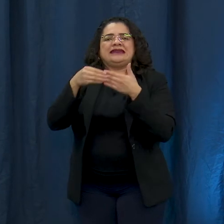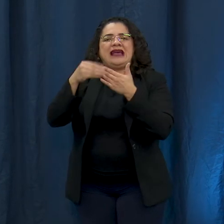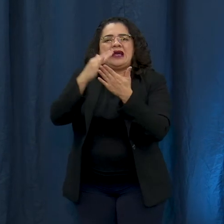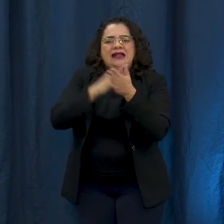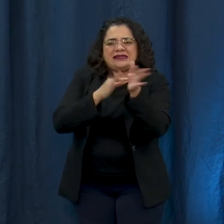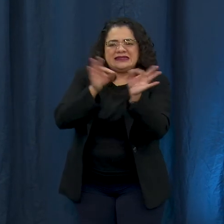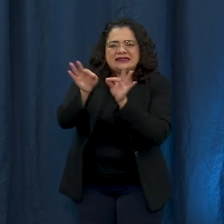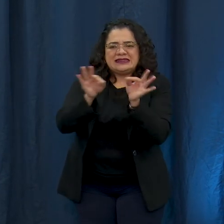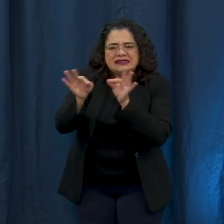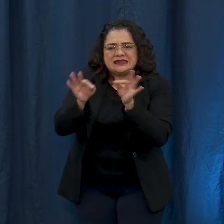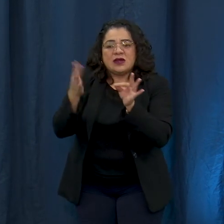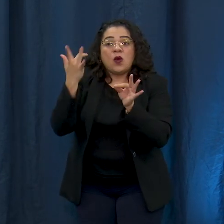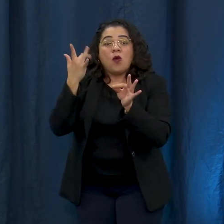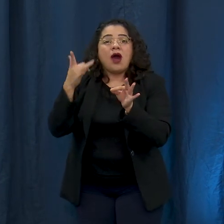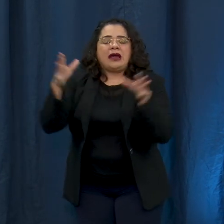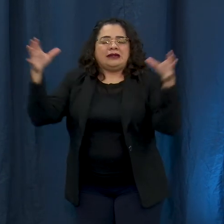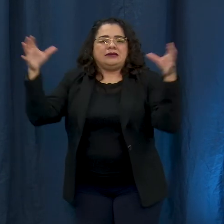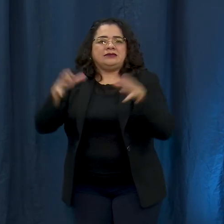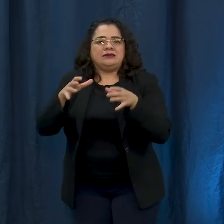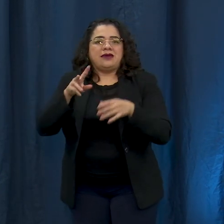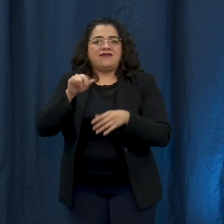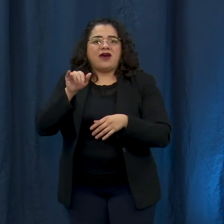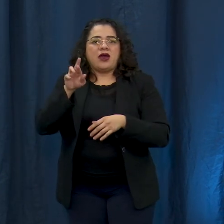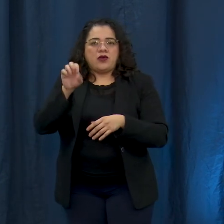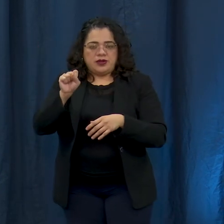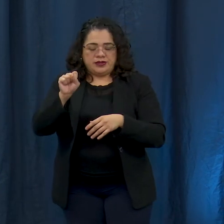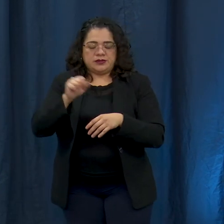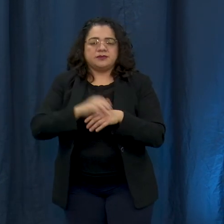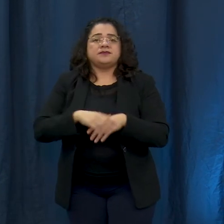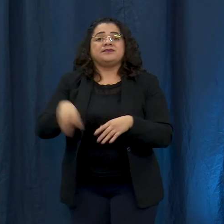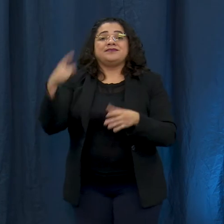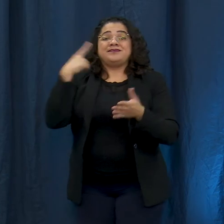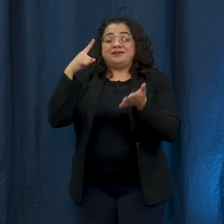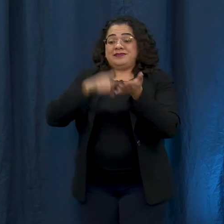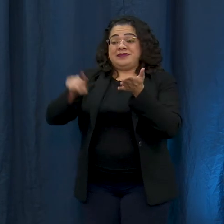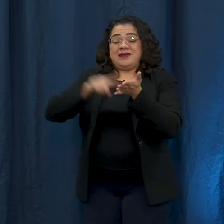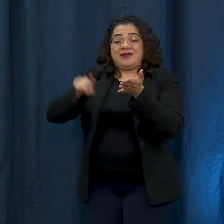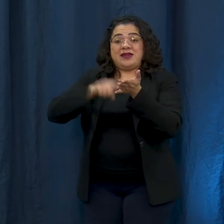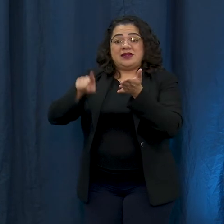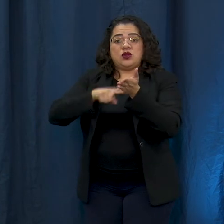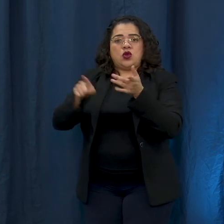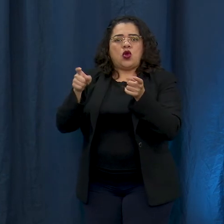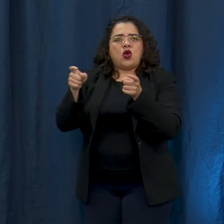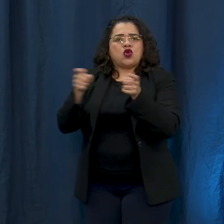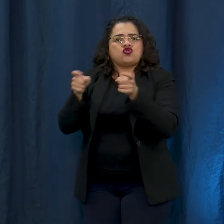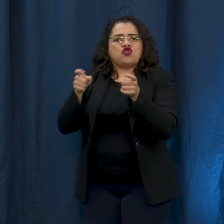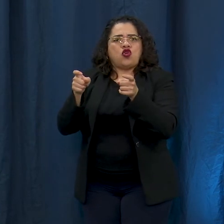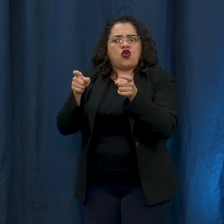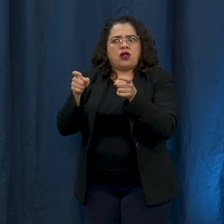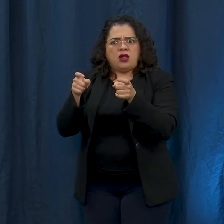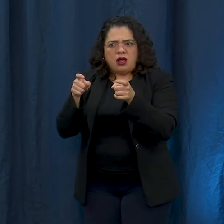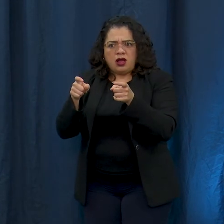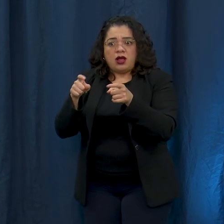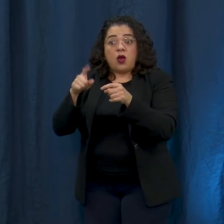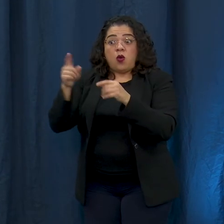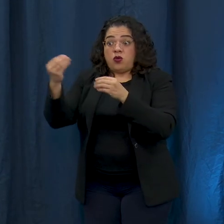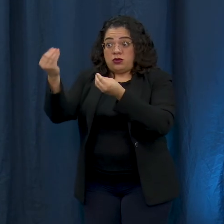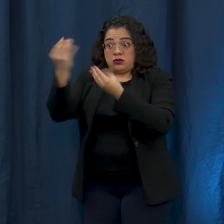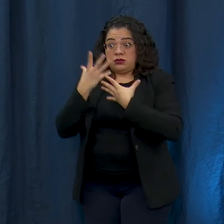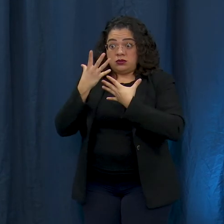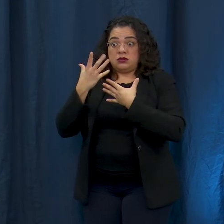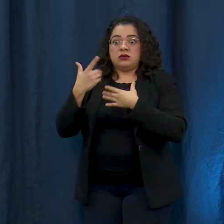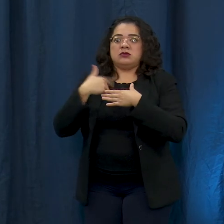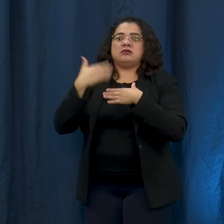prevent further spread of the virus. Because the investigation infection control activities the Health Department asks of the